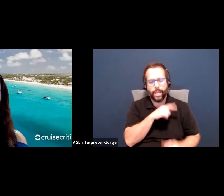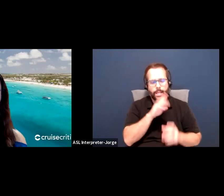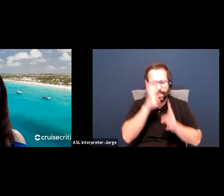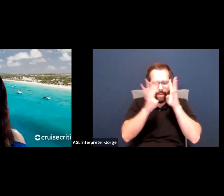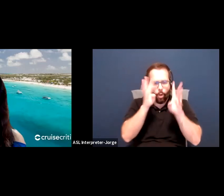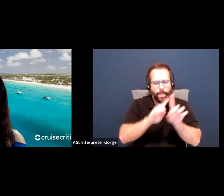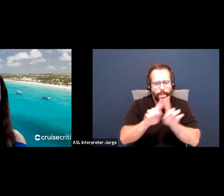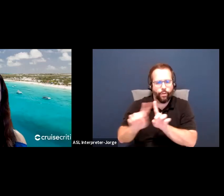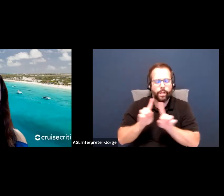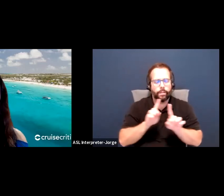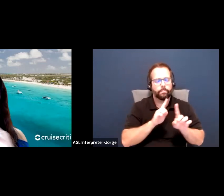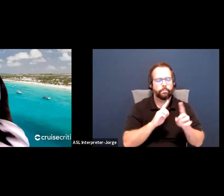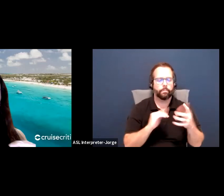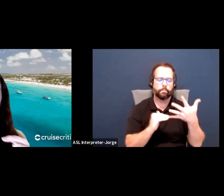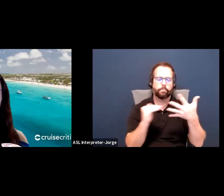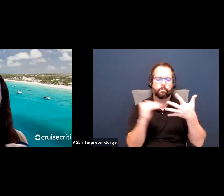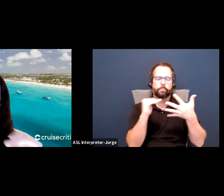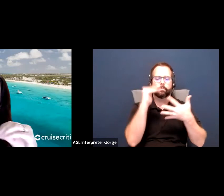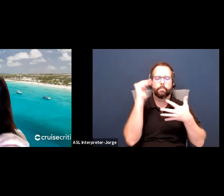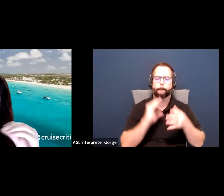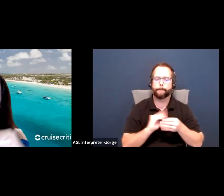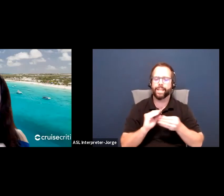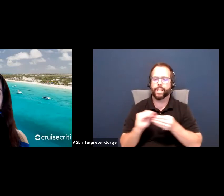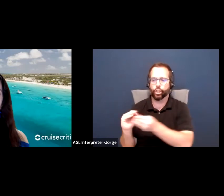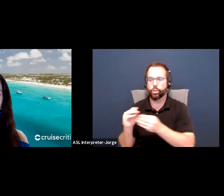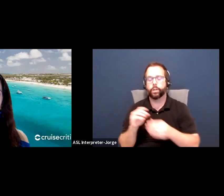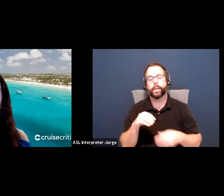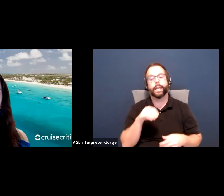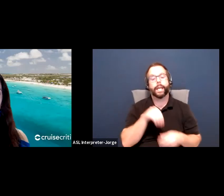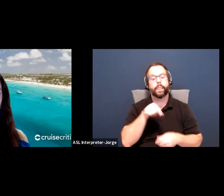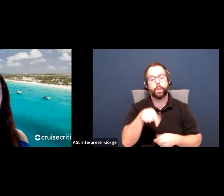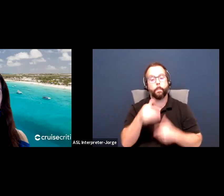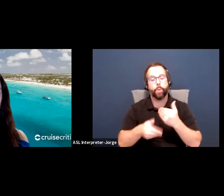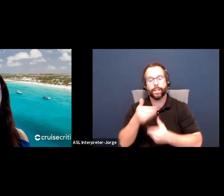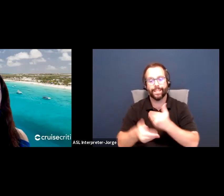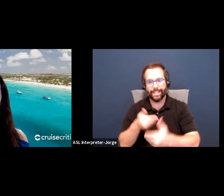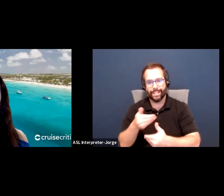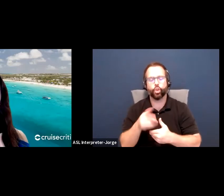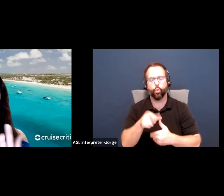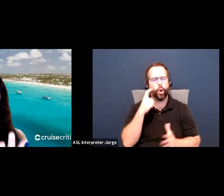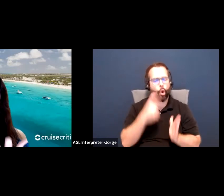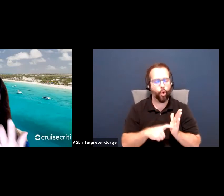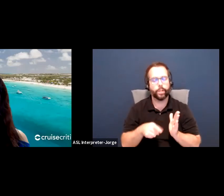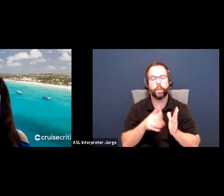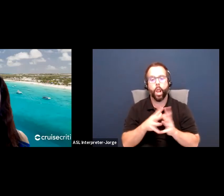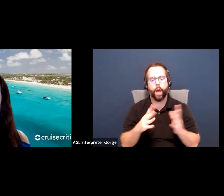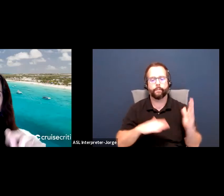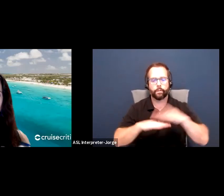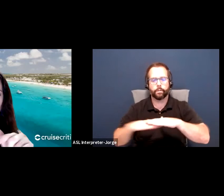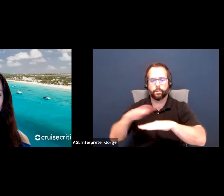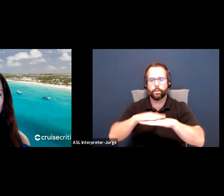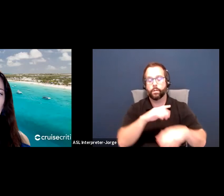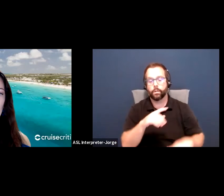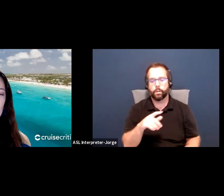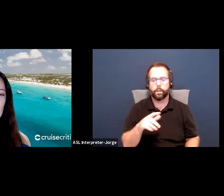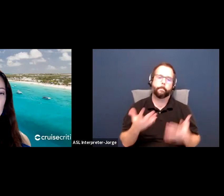you're guided through this process, a lot of these will feed into each other. And so you'll find it's not as cumbersome as it